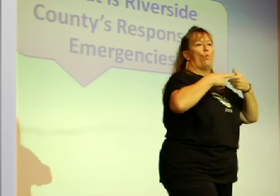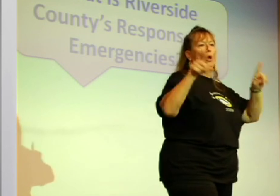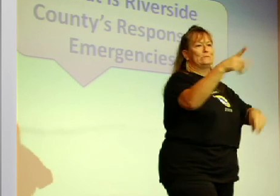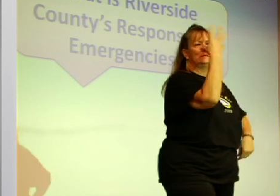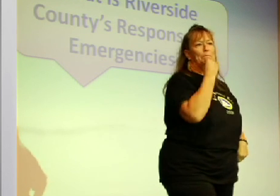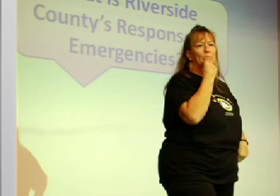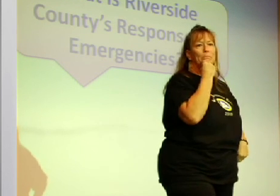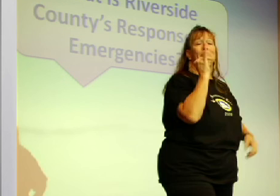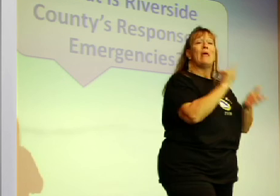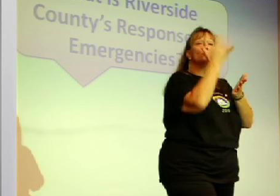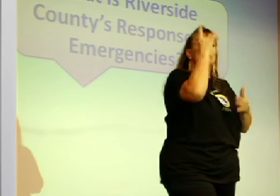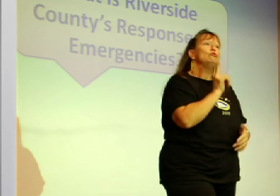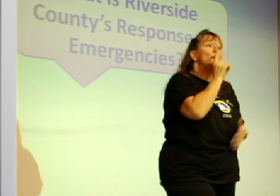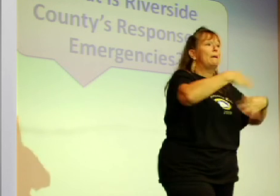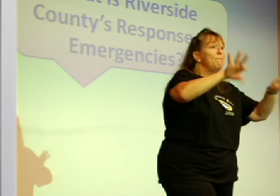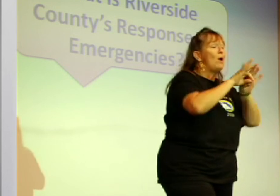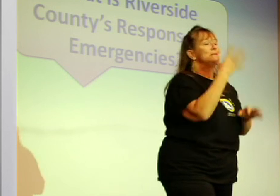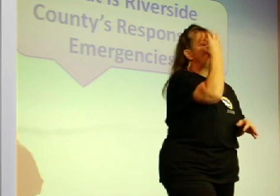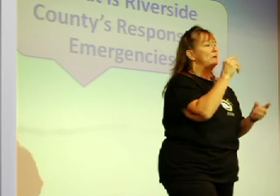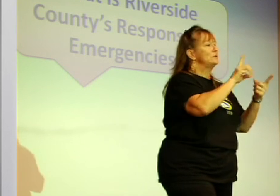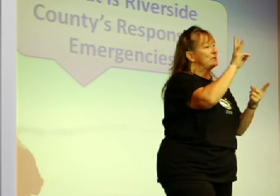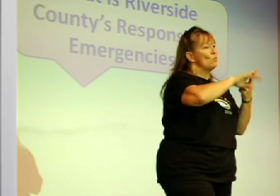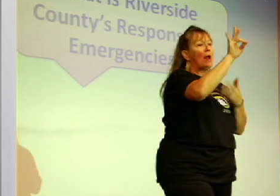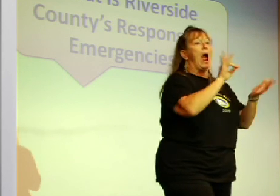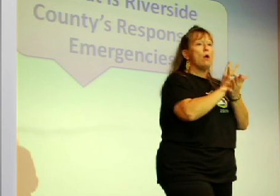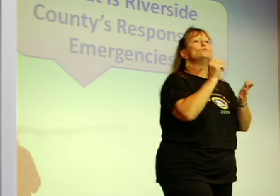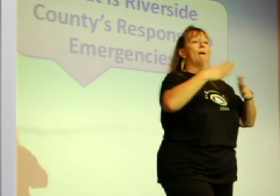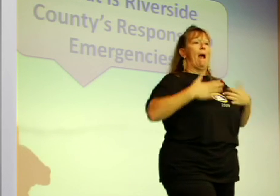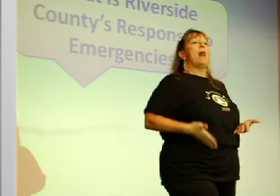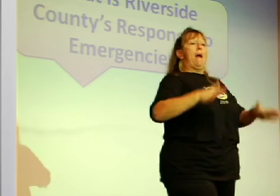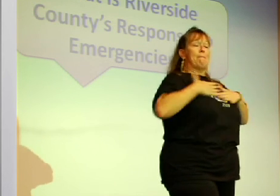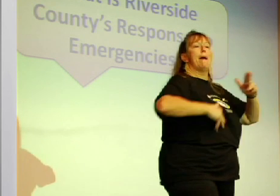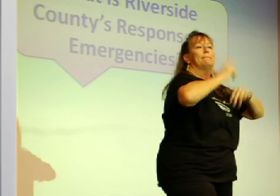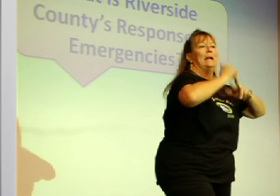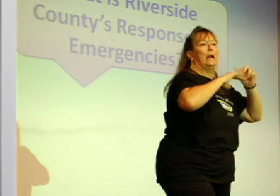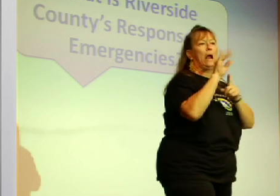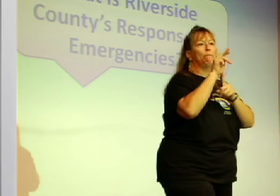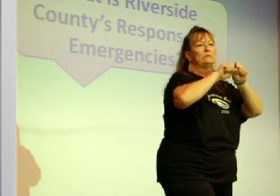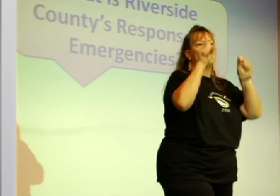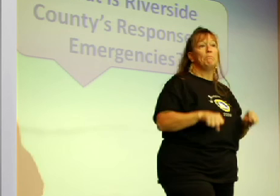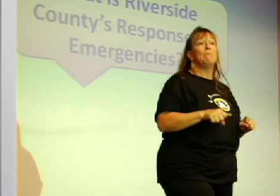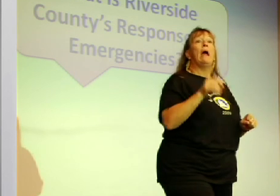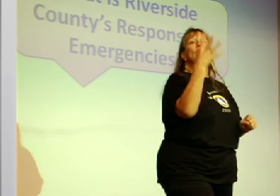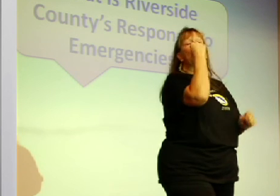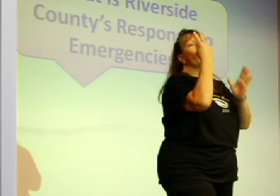the best part you the best thing you need do is sleep get enough sleep 16 hours days let your body build up your immune system